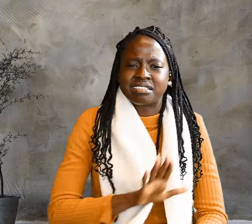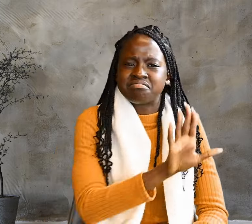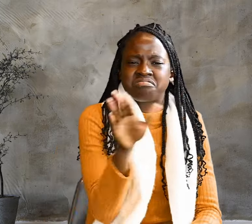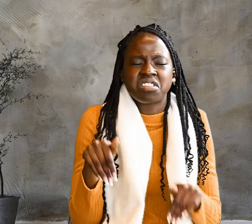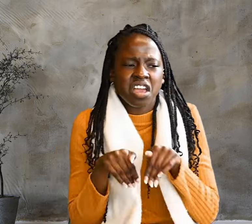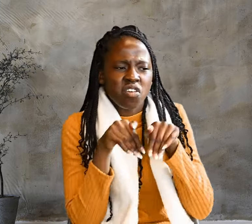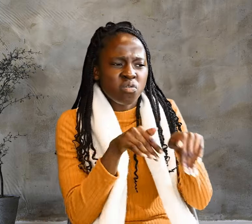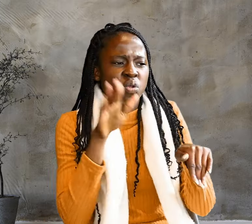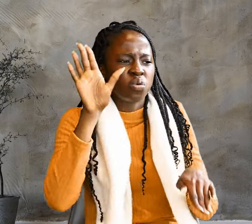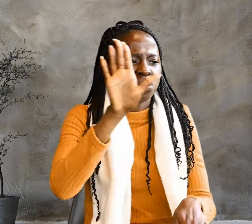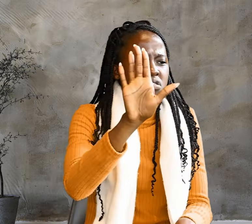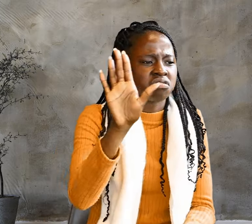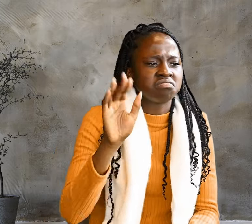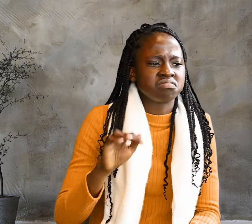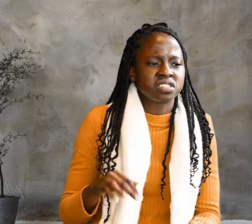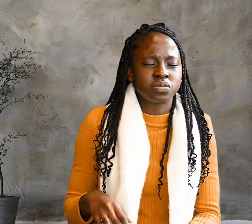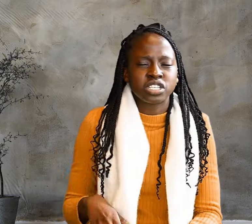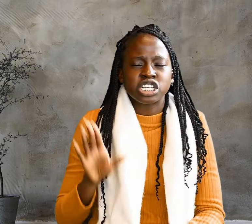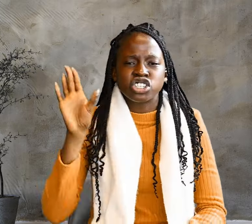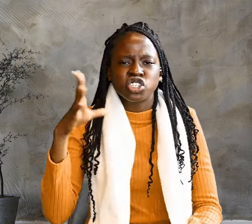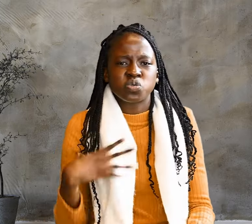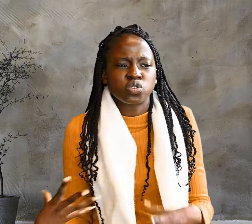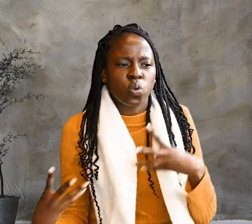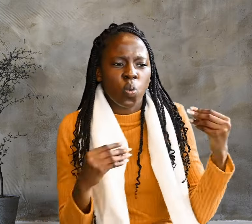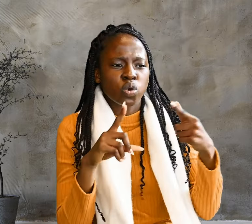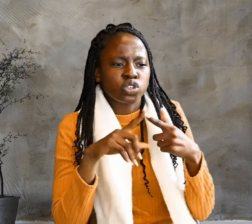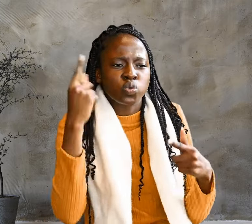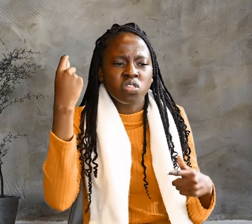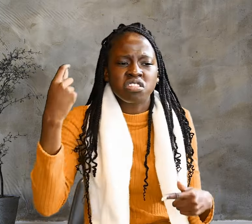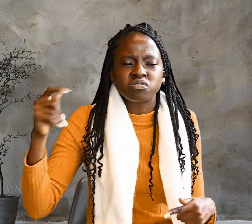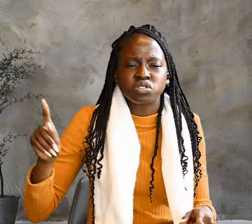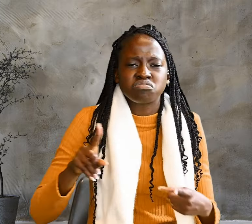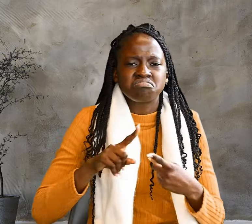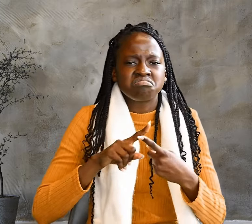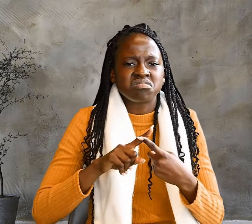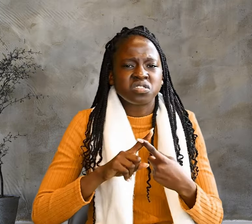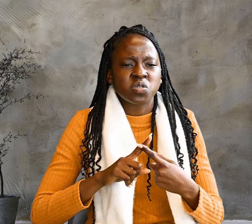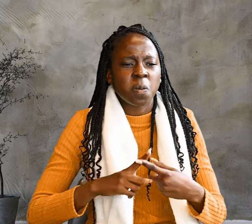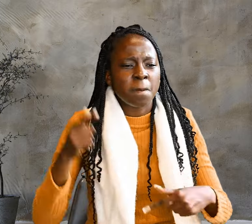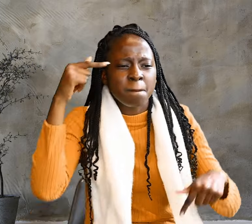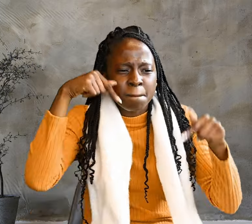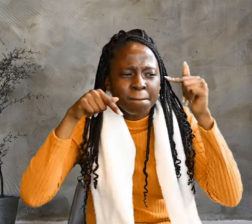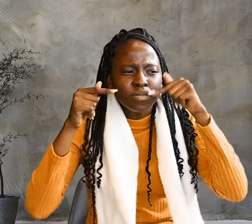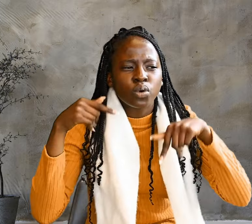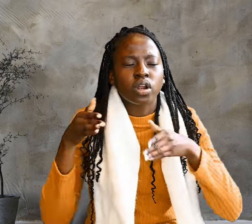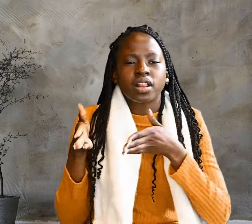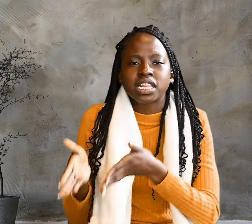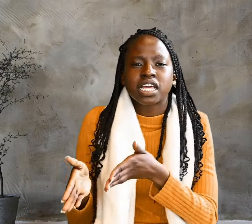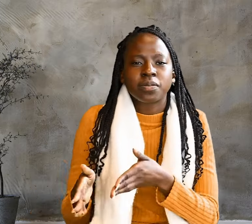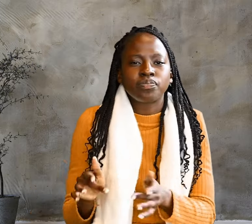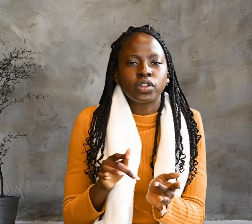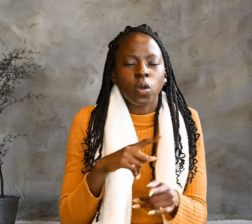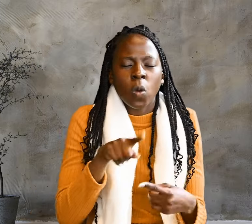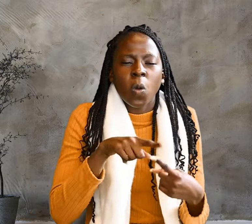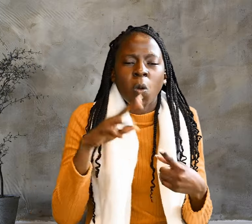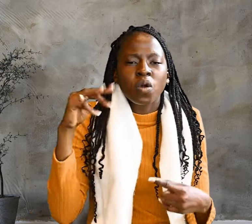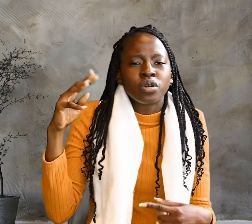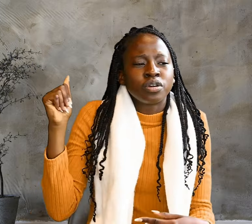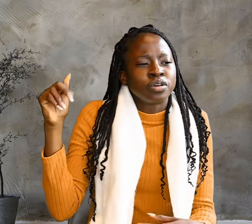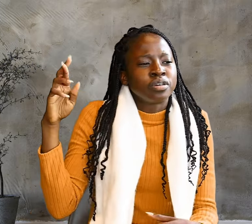they followed her, supposing she was going to the tomb to mourn there. When Mary reached the